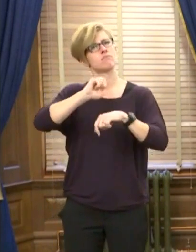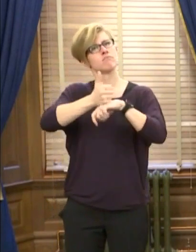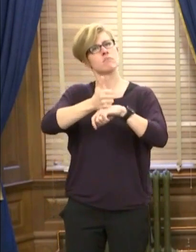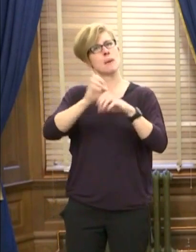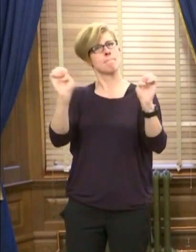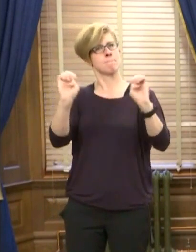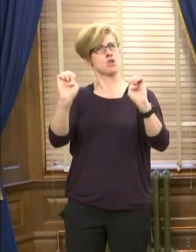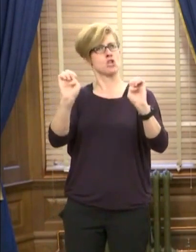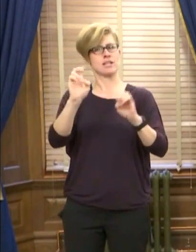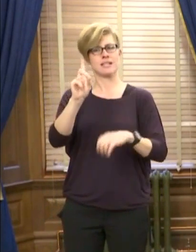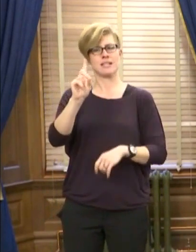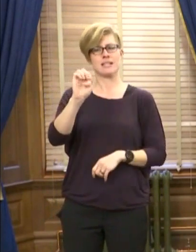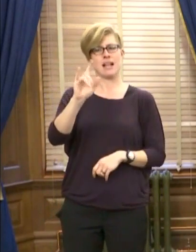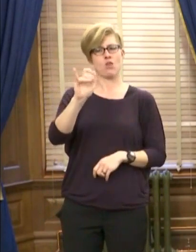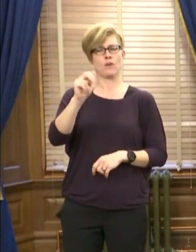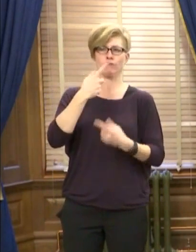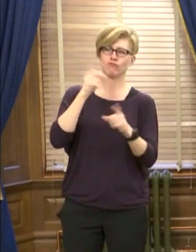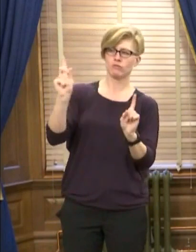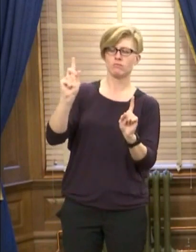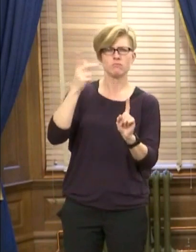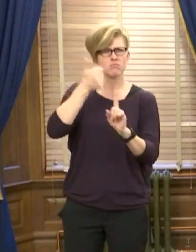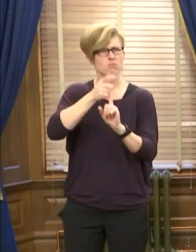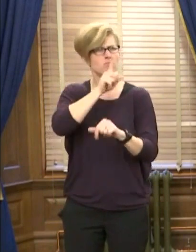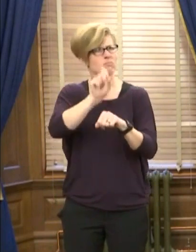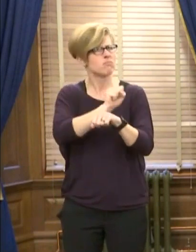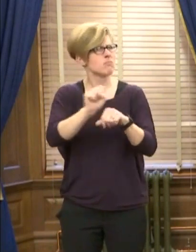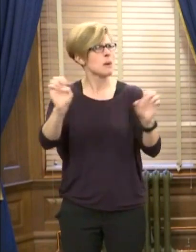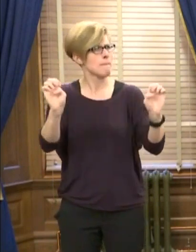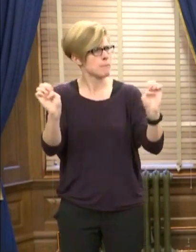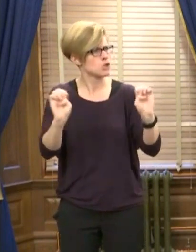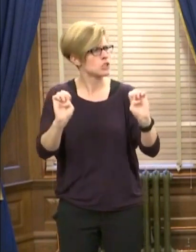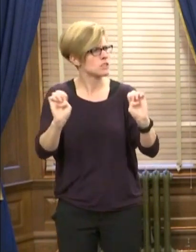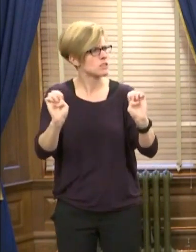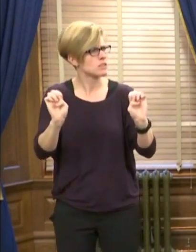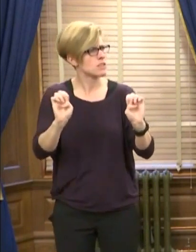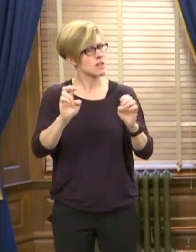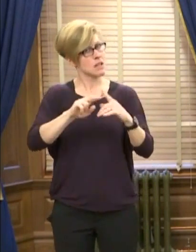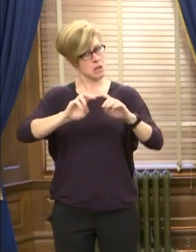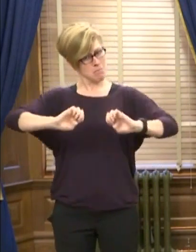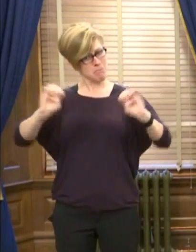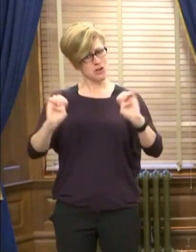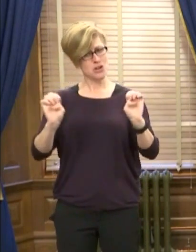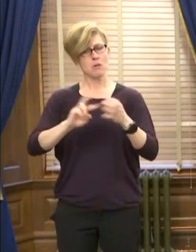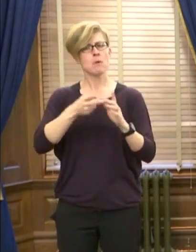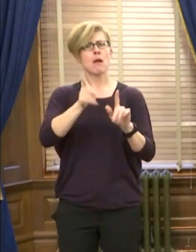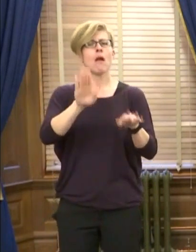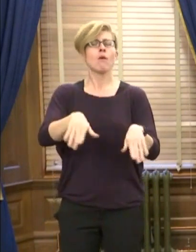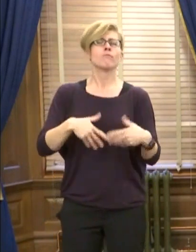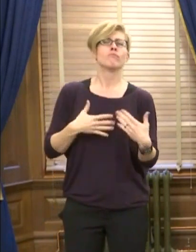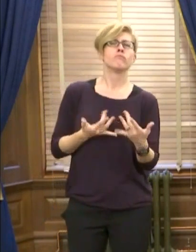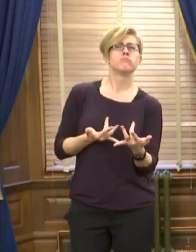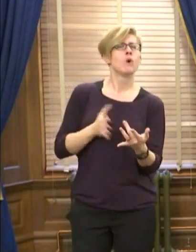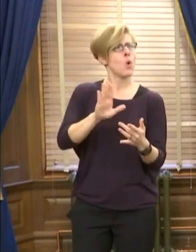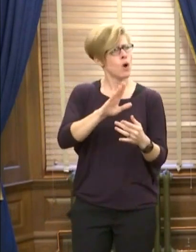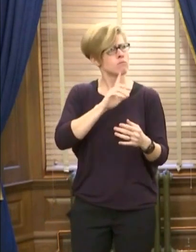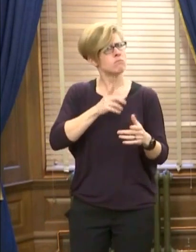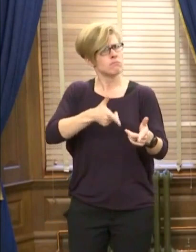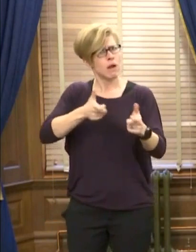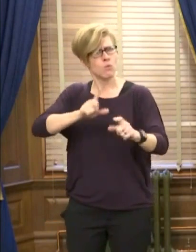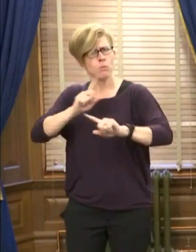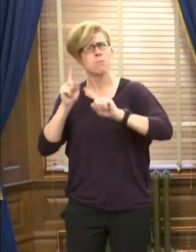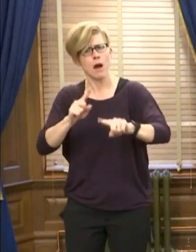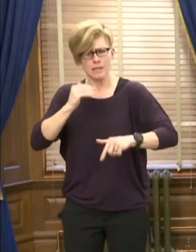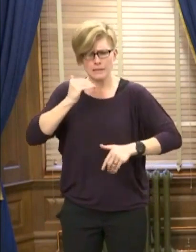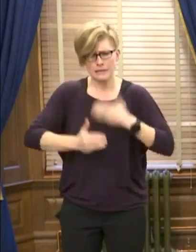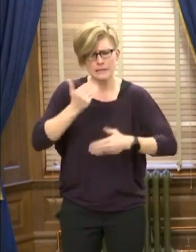because you have an emergency. Generally, emergencies requires rapid response to the issues presented. So